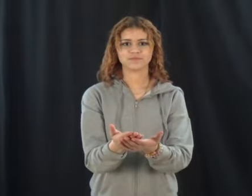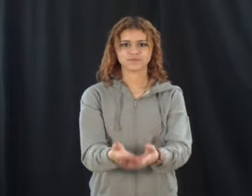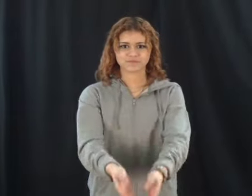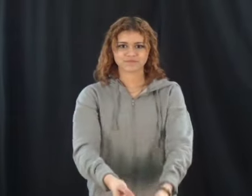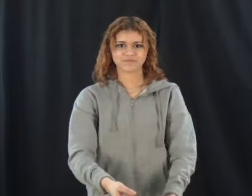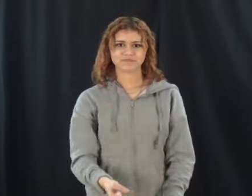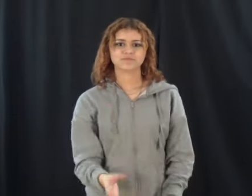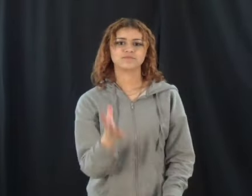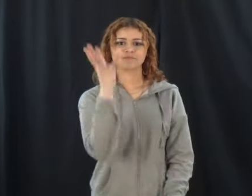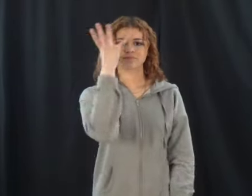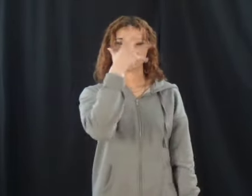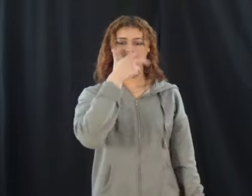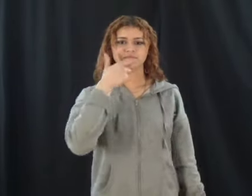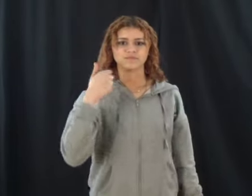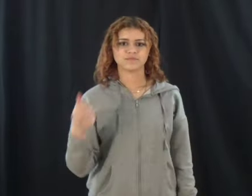good, so beautiful